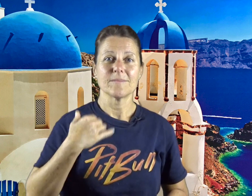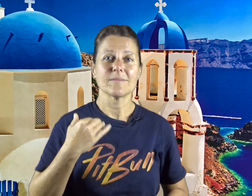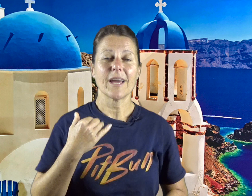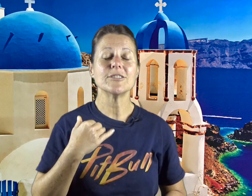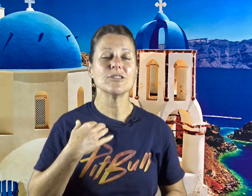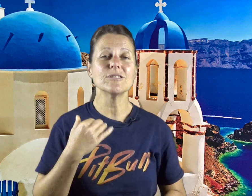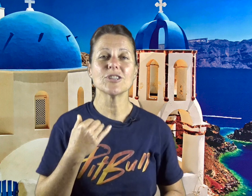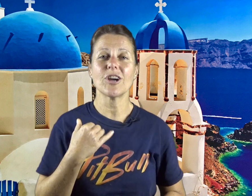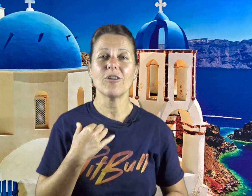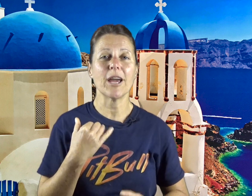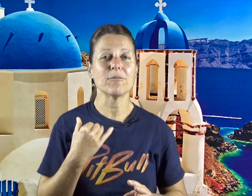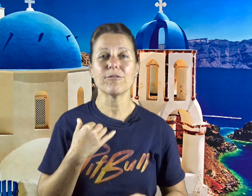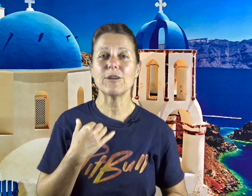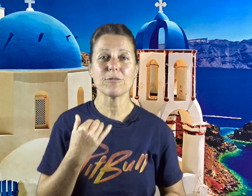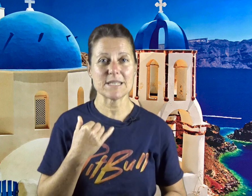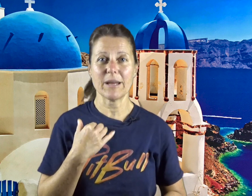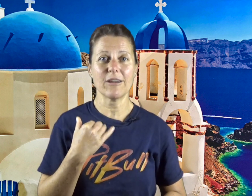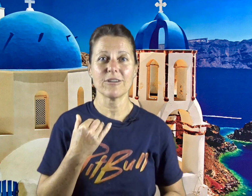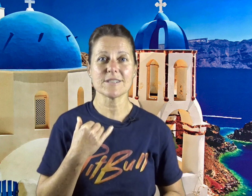I choose to know I am free from this money curse